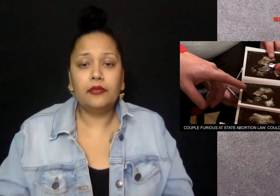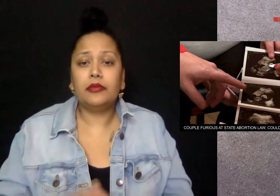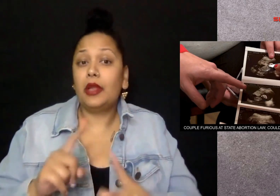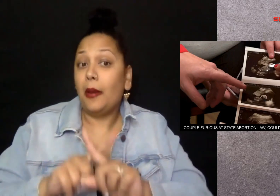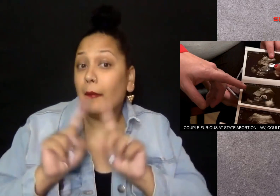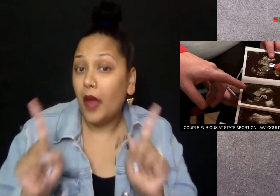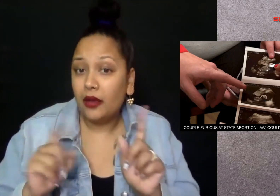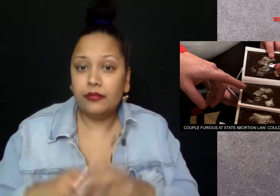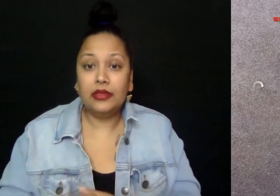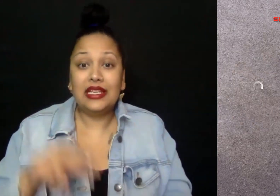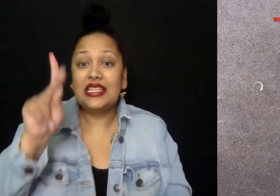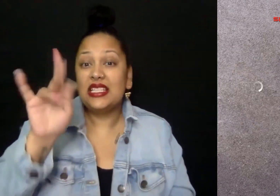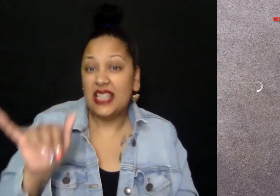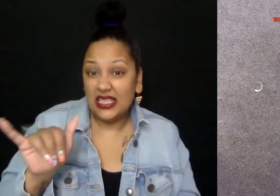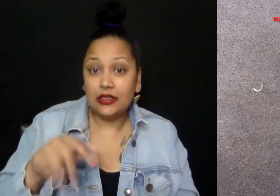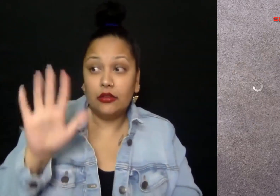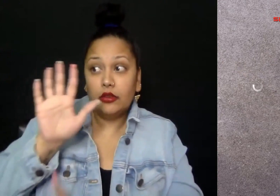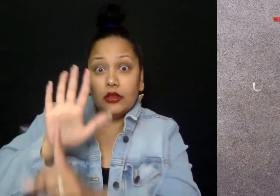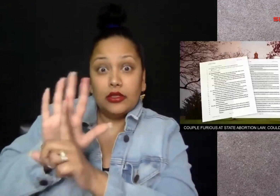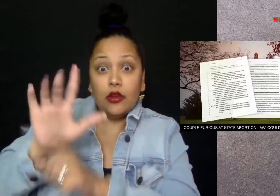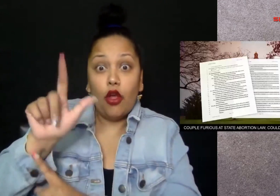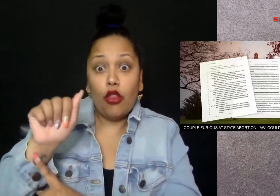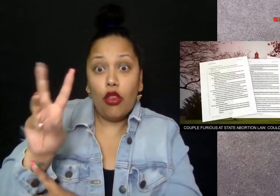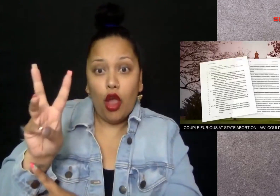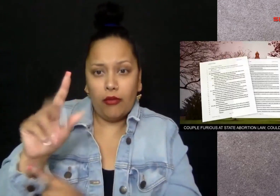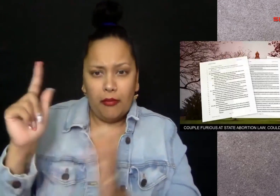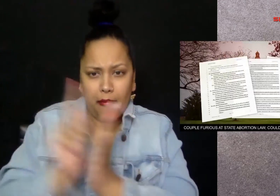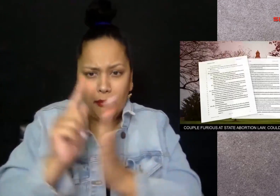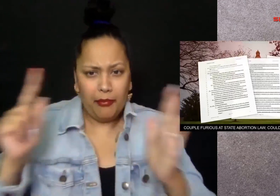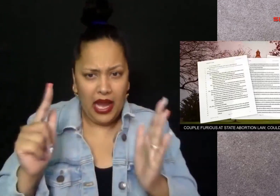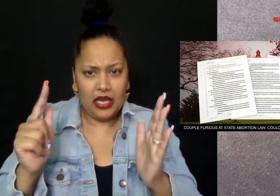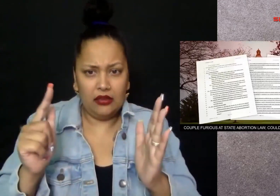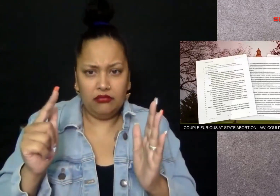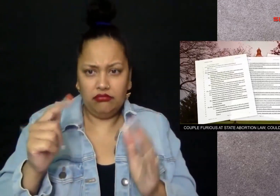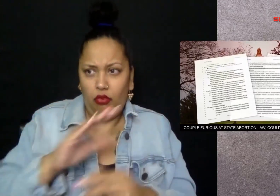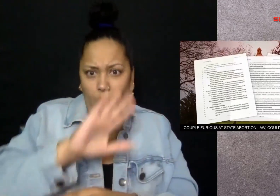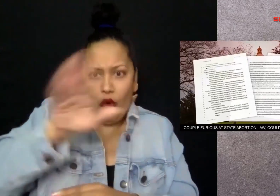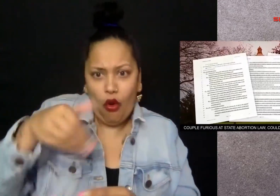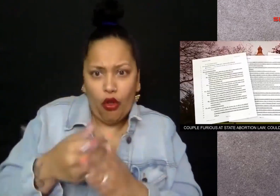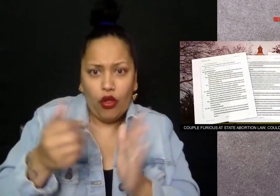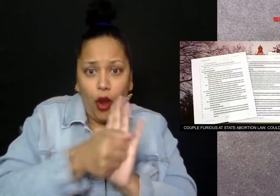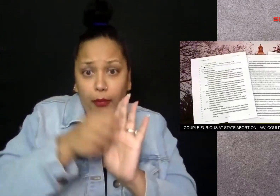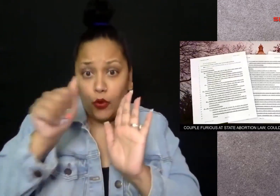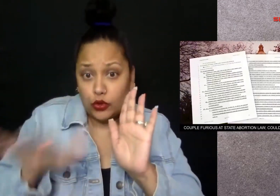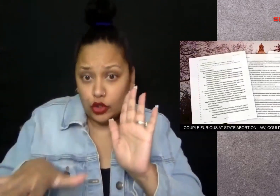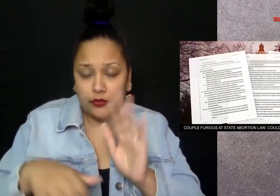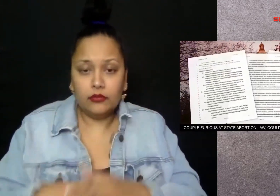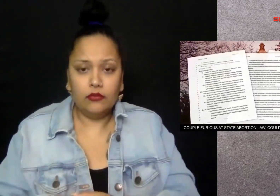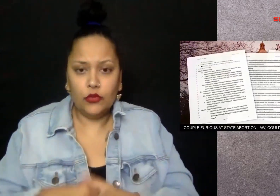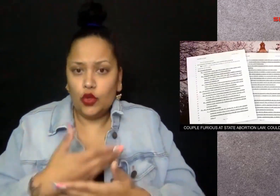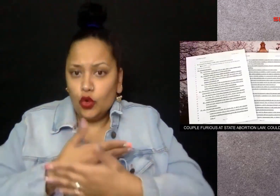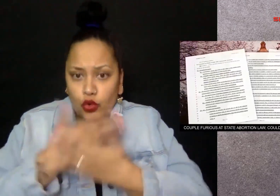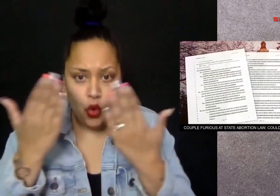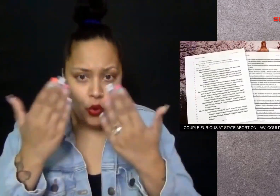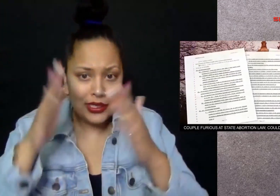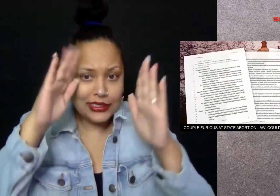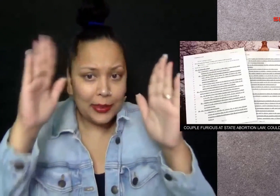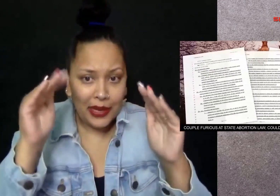went on but Kentucky law bans nearly all abortions there are no exceptions